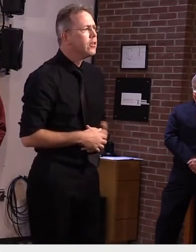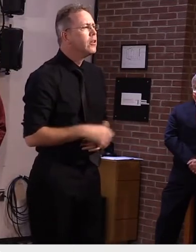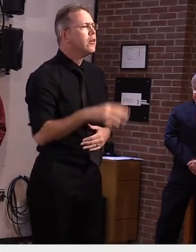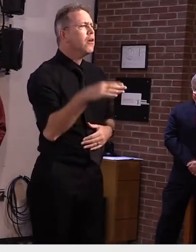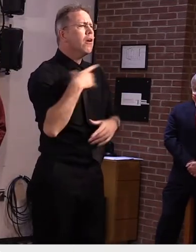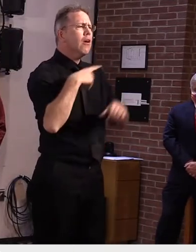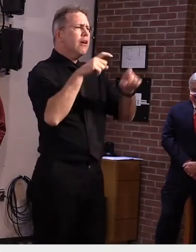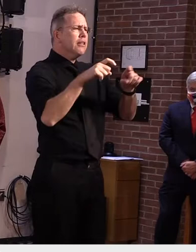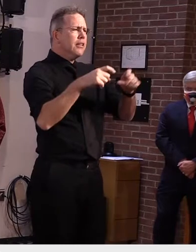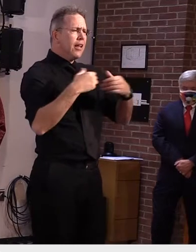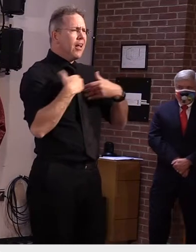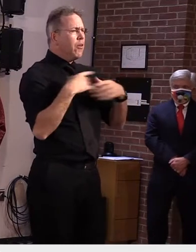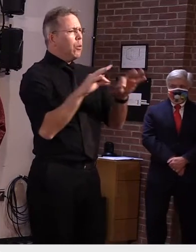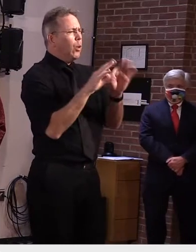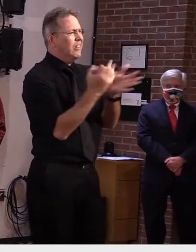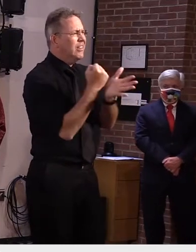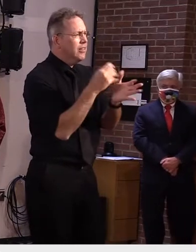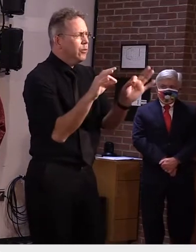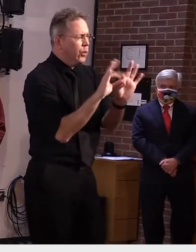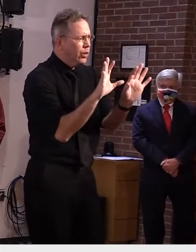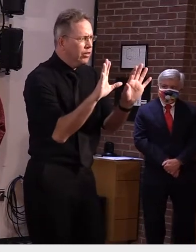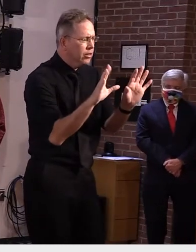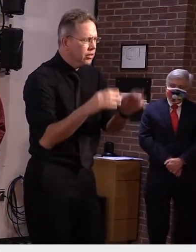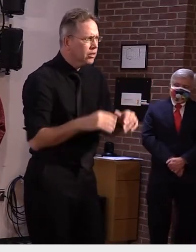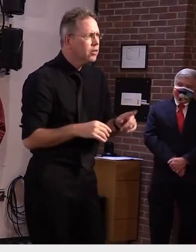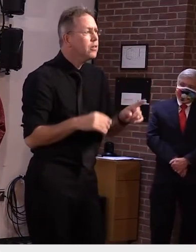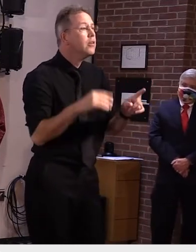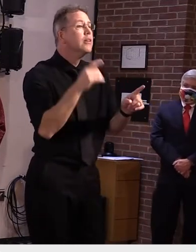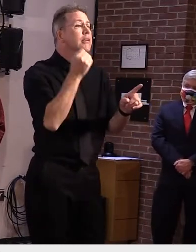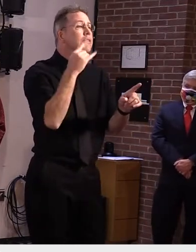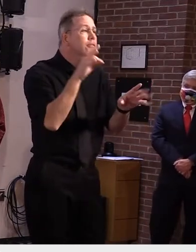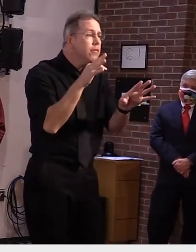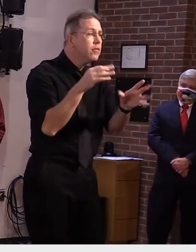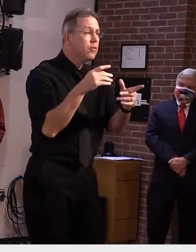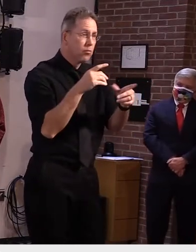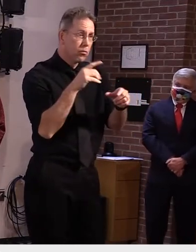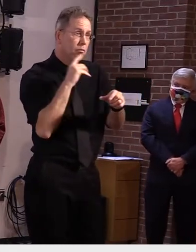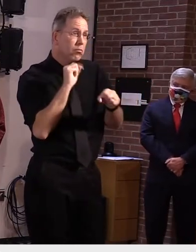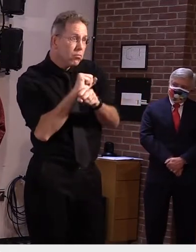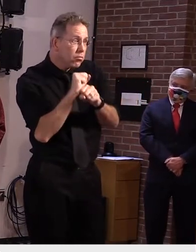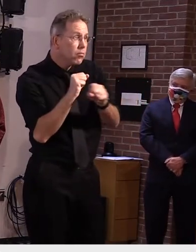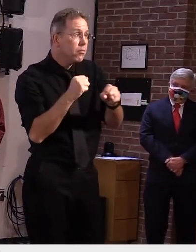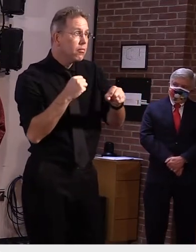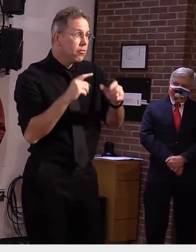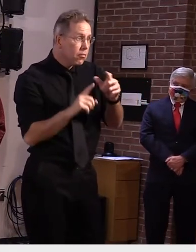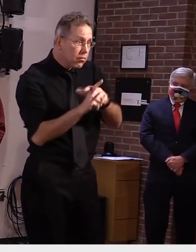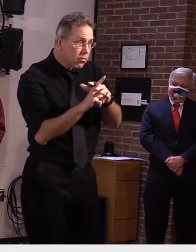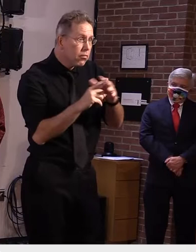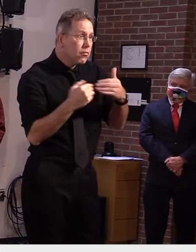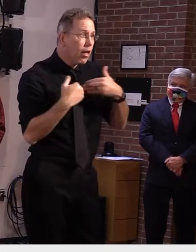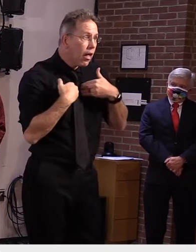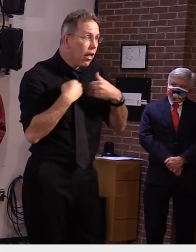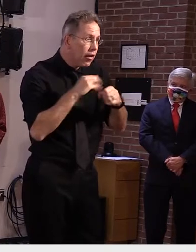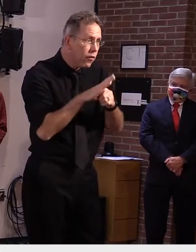time on the right day and you are infected, you can identify that infection with the test.